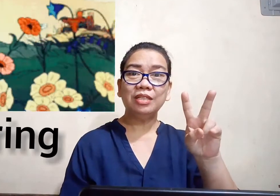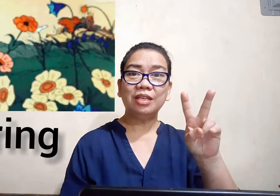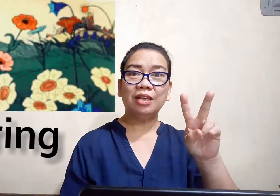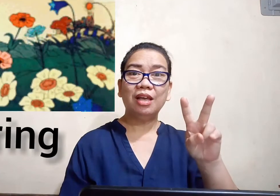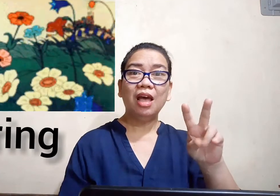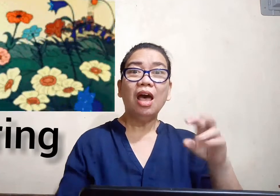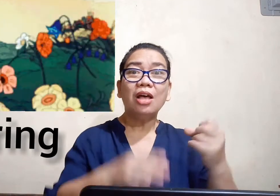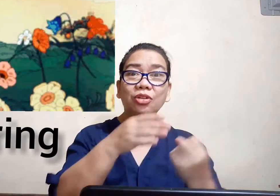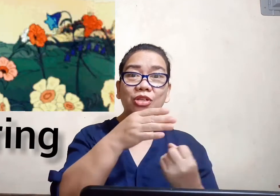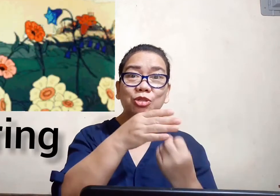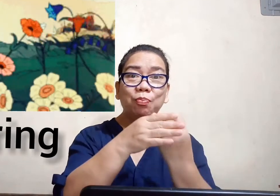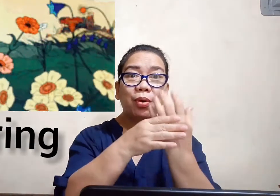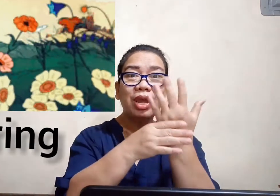the spring